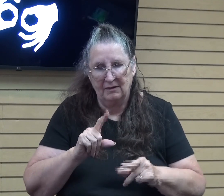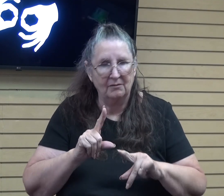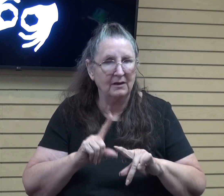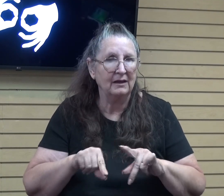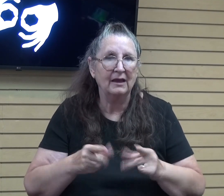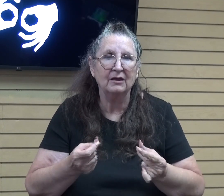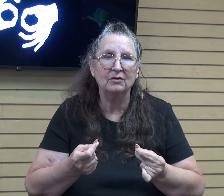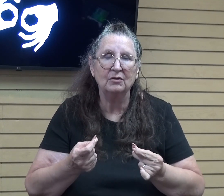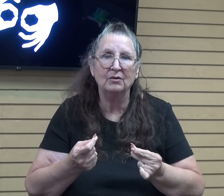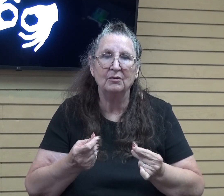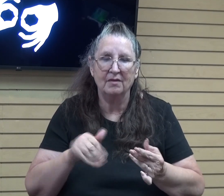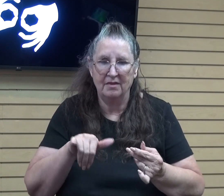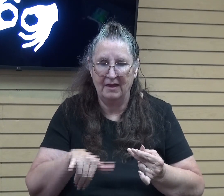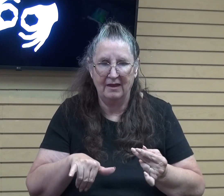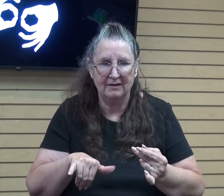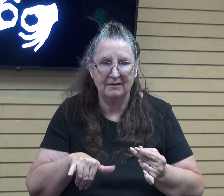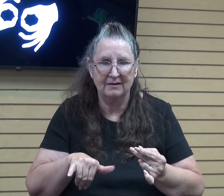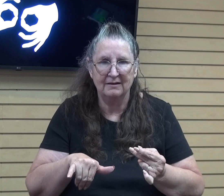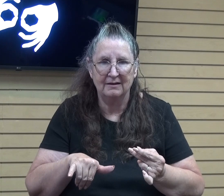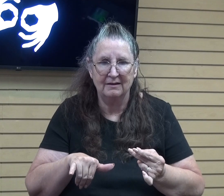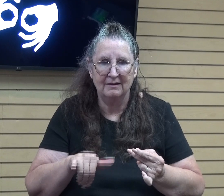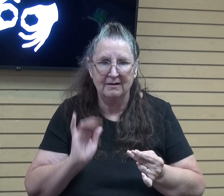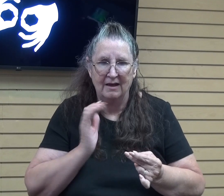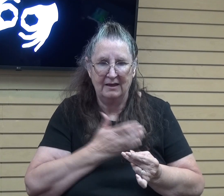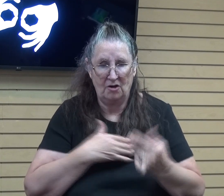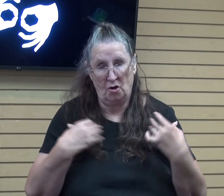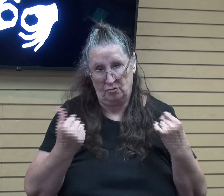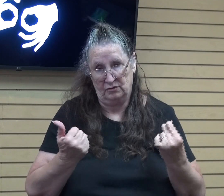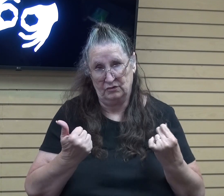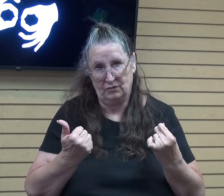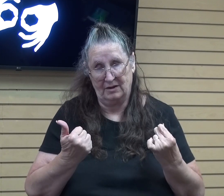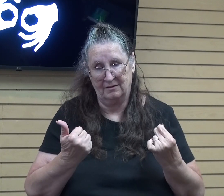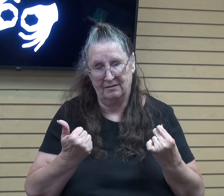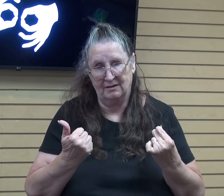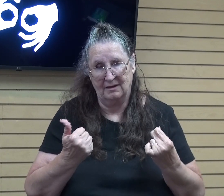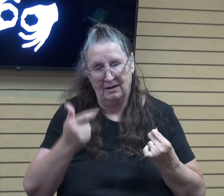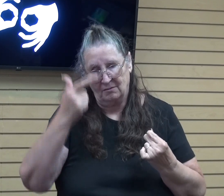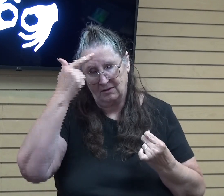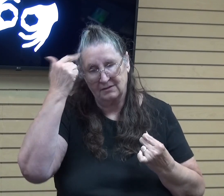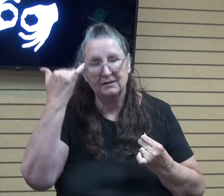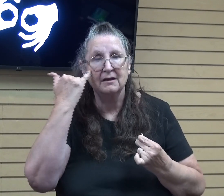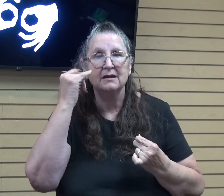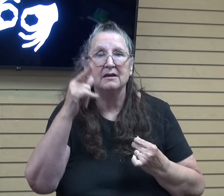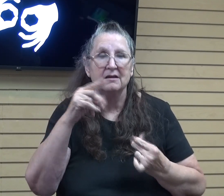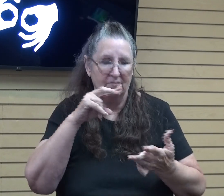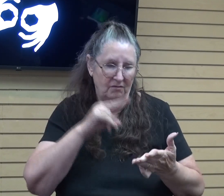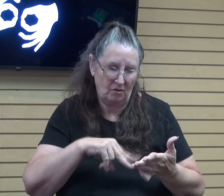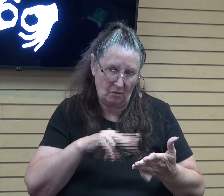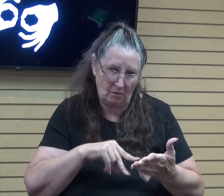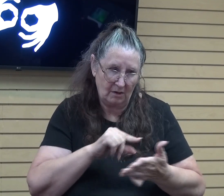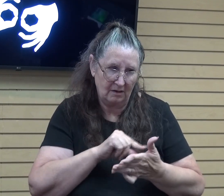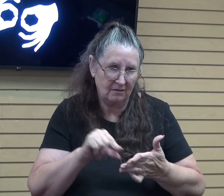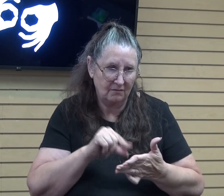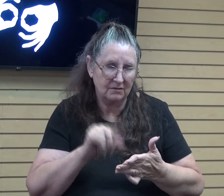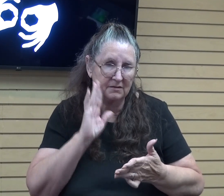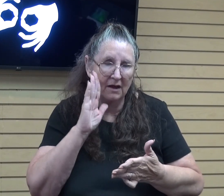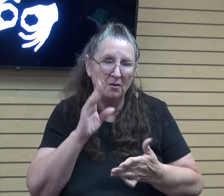in our own strength. Because if you read the verses, and I'll do that right now, 1